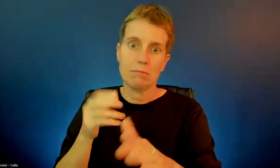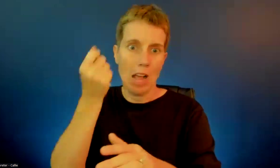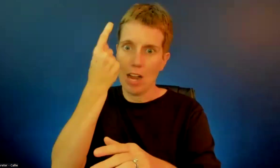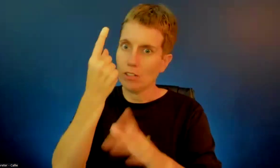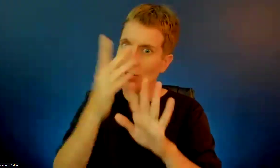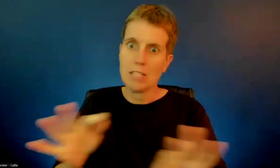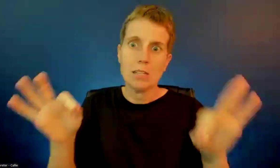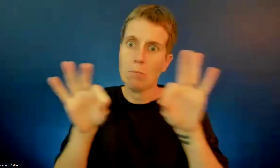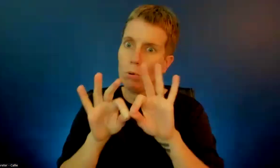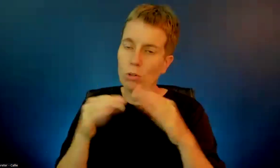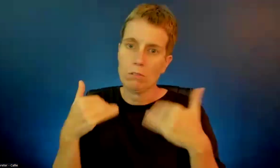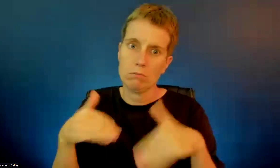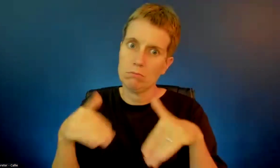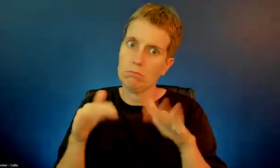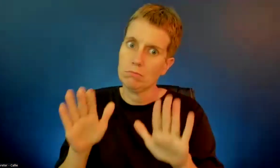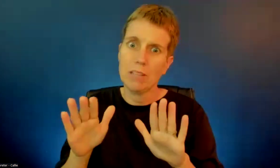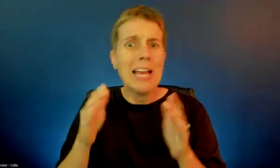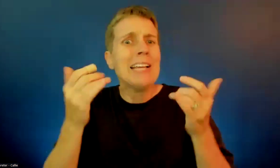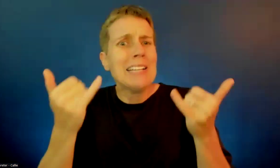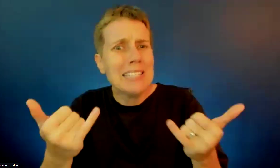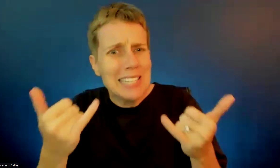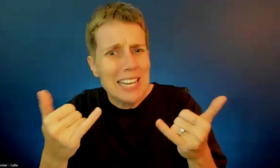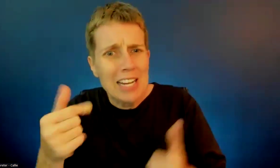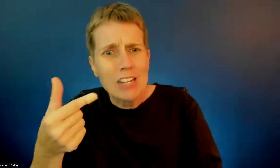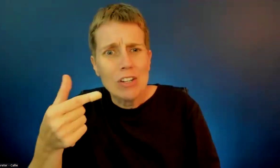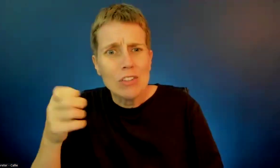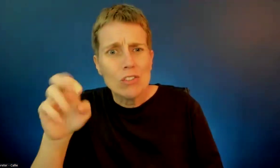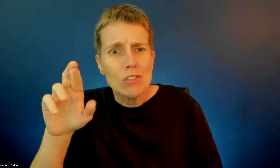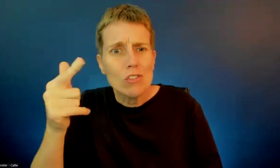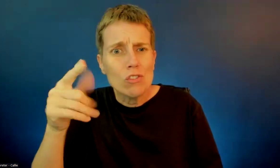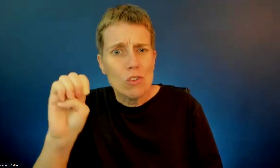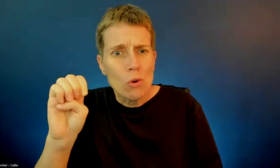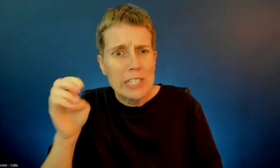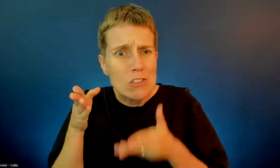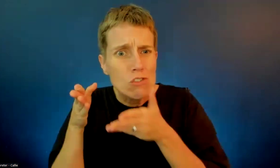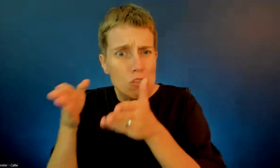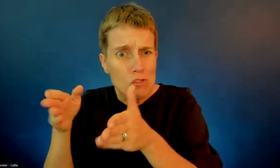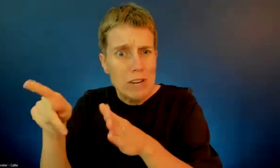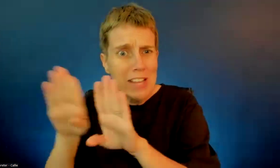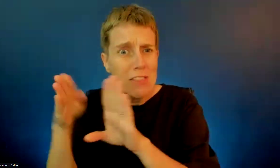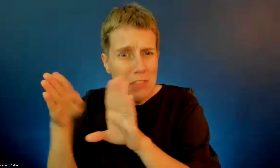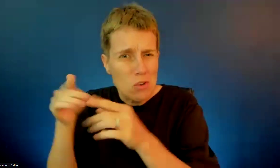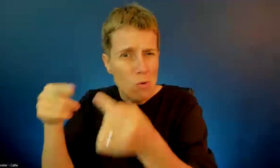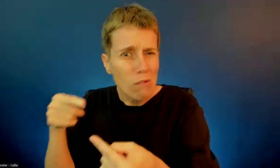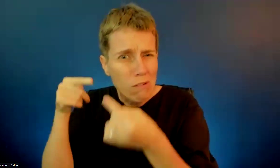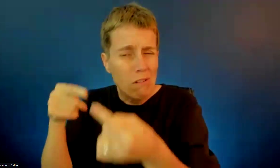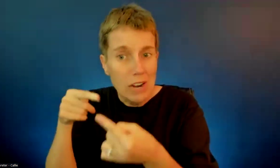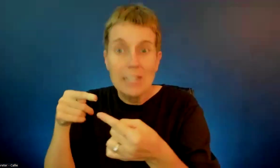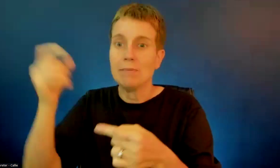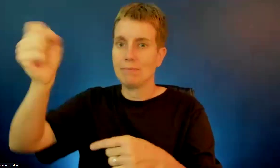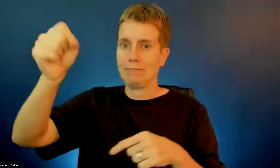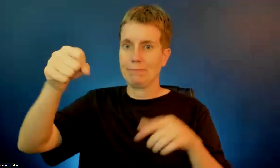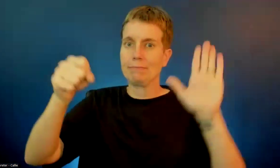around. Did anybody have trouble getting in today from George Street? Yes. Me too. I had trouble getting in it from George Street. outside door